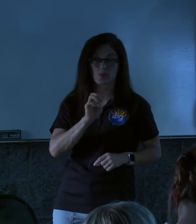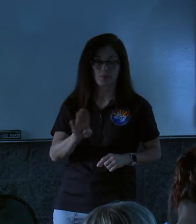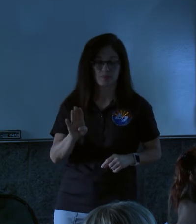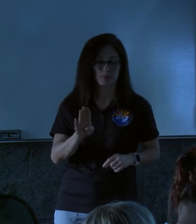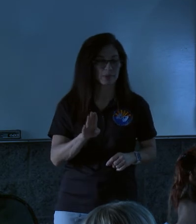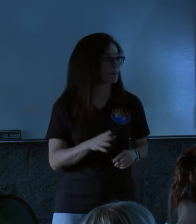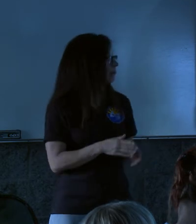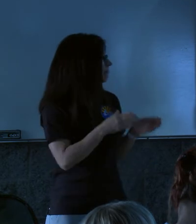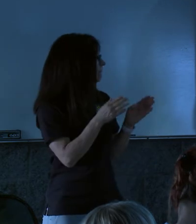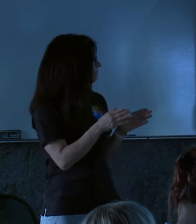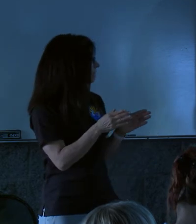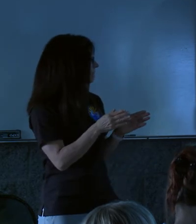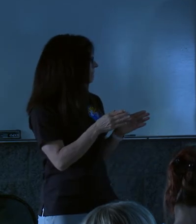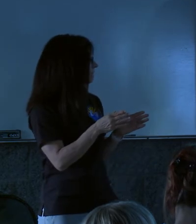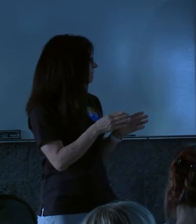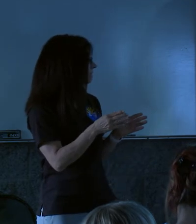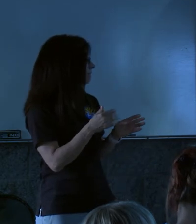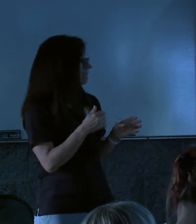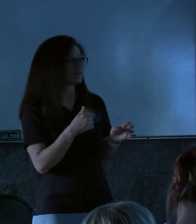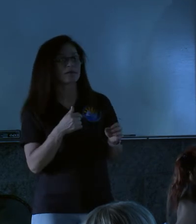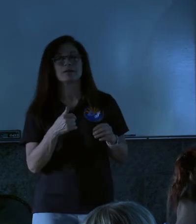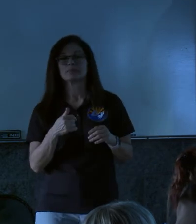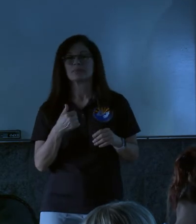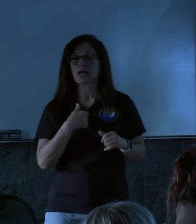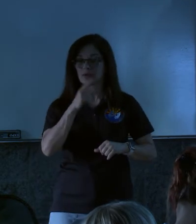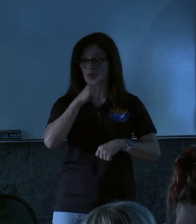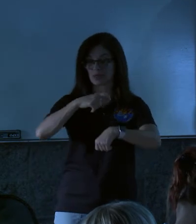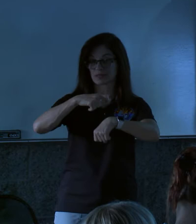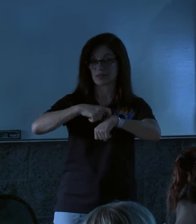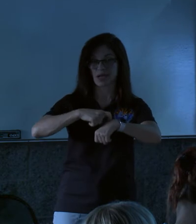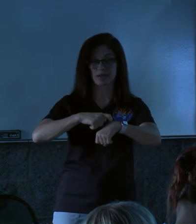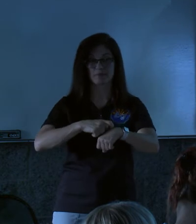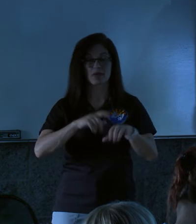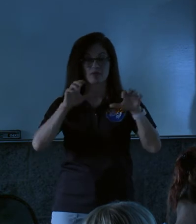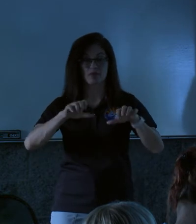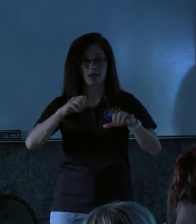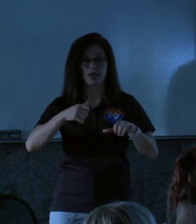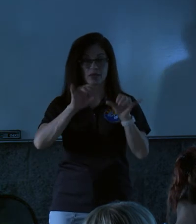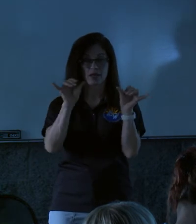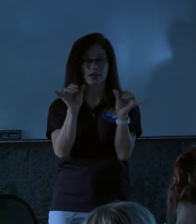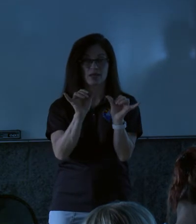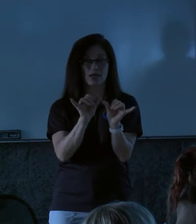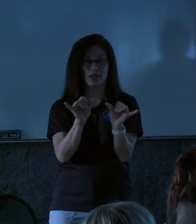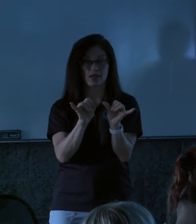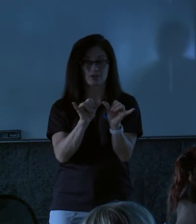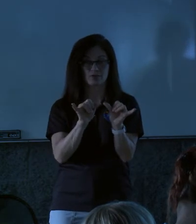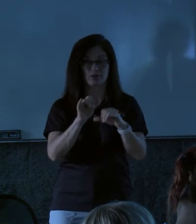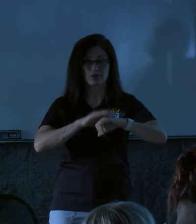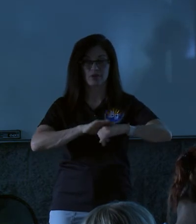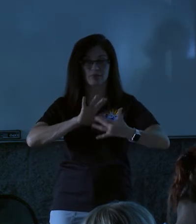And then we actually have real-time rain gauge data available on the internet. So if you're